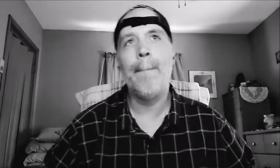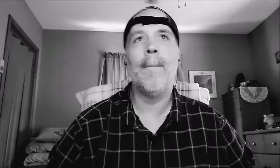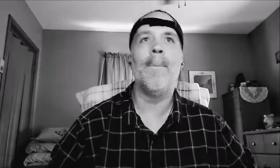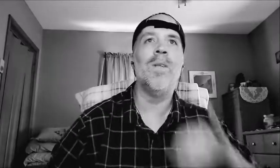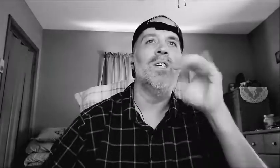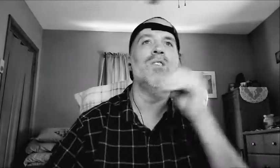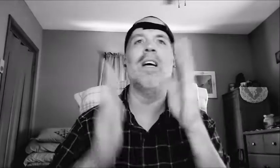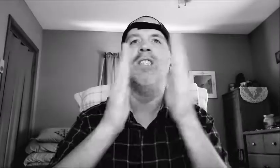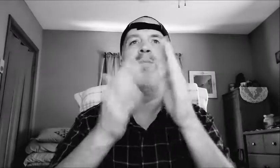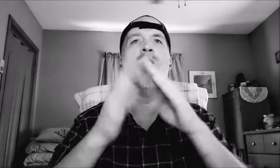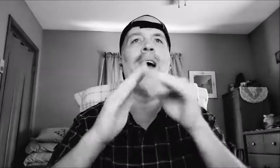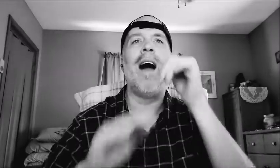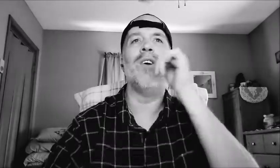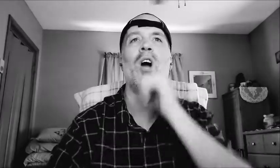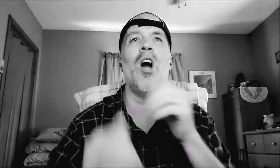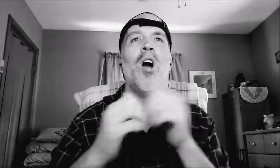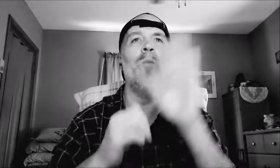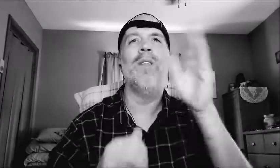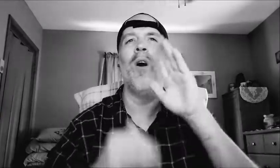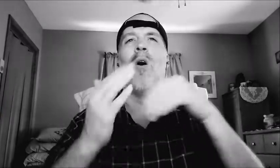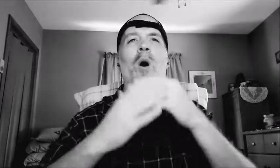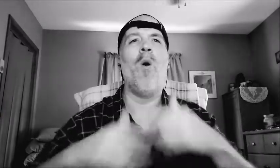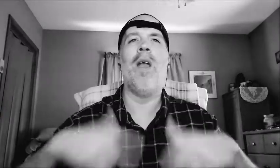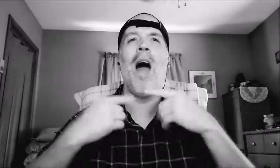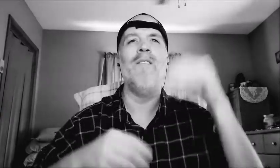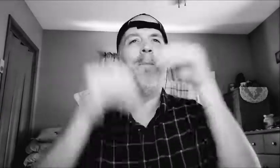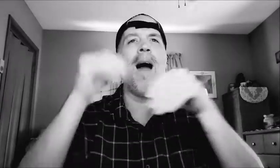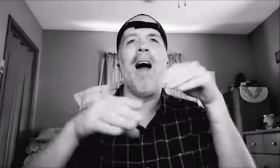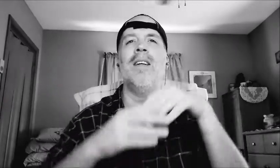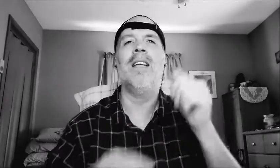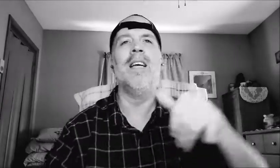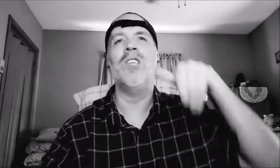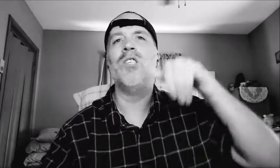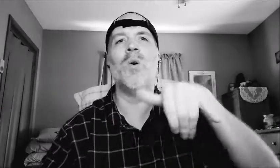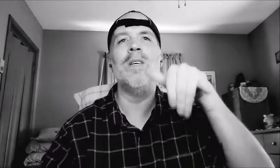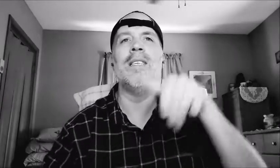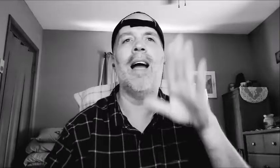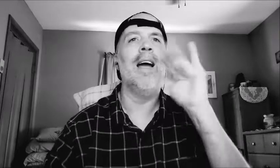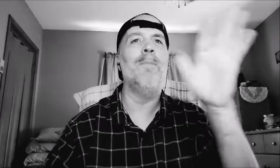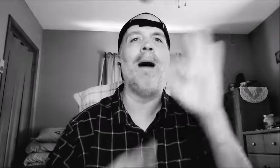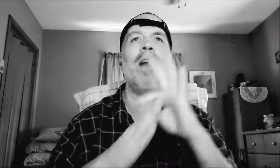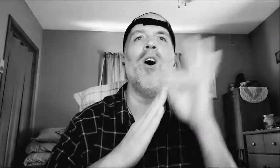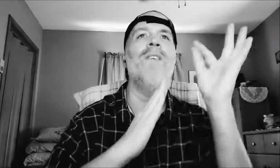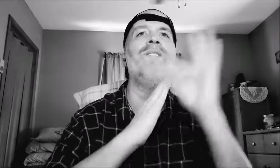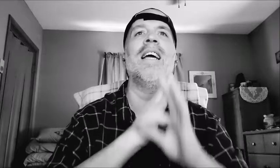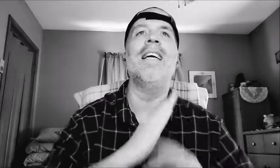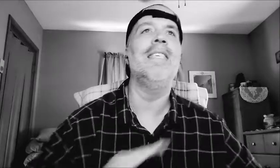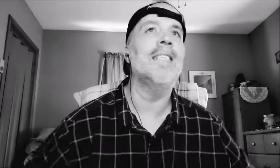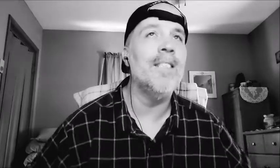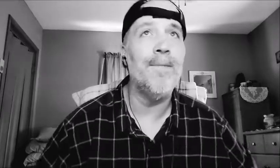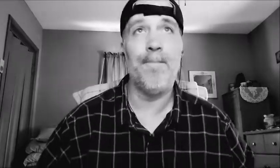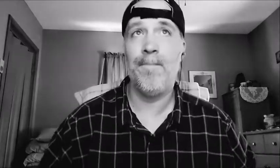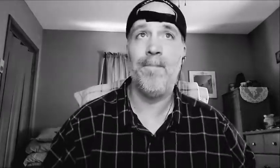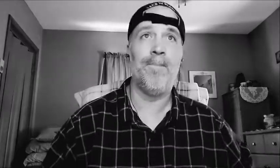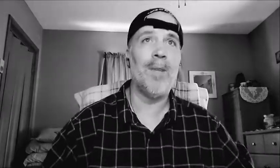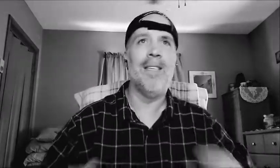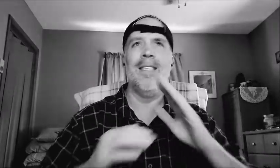Just a small town girl With her whole life packed in a suitcase by her feet But